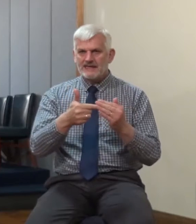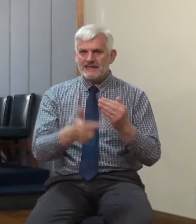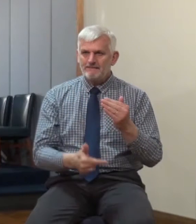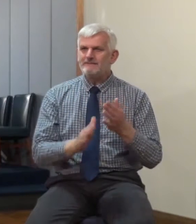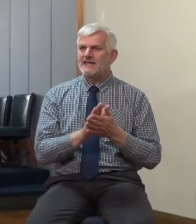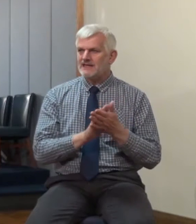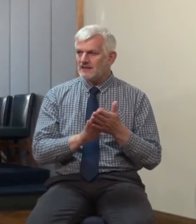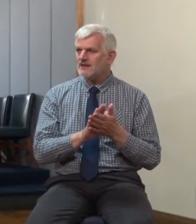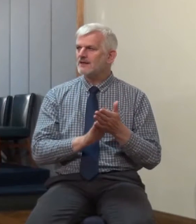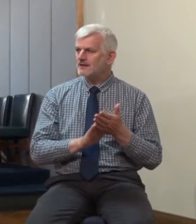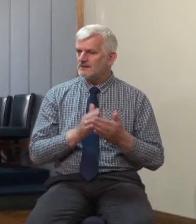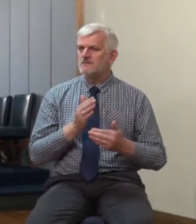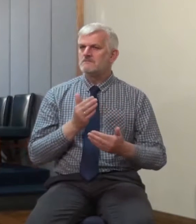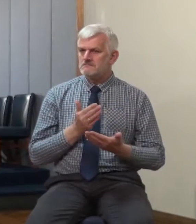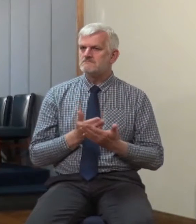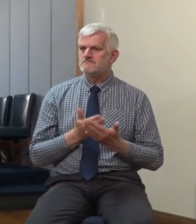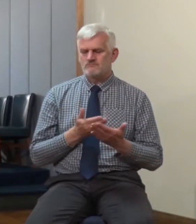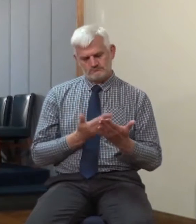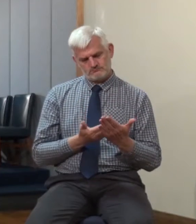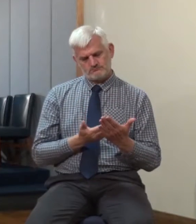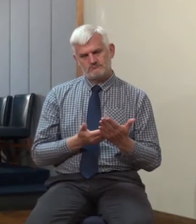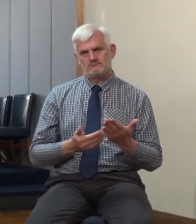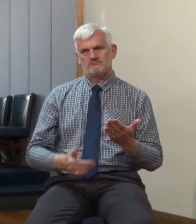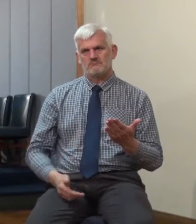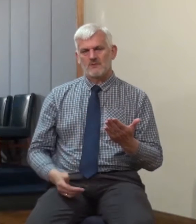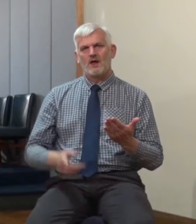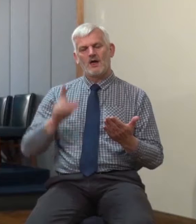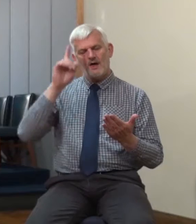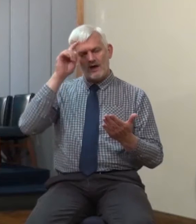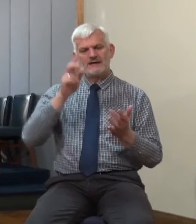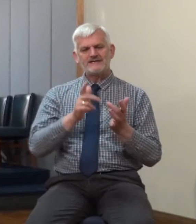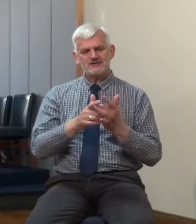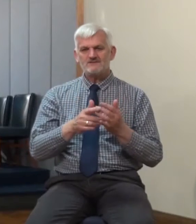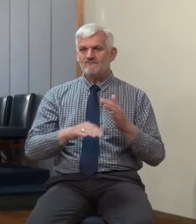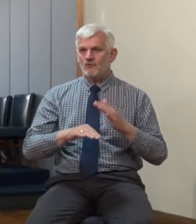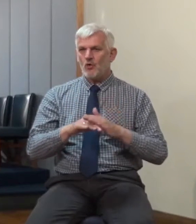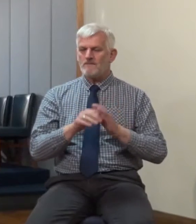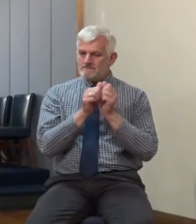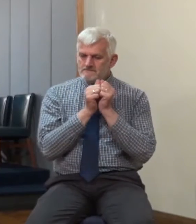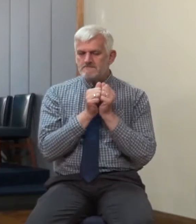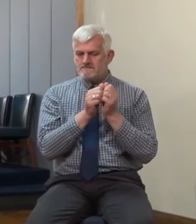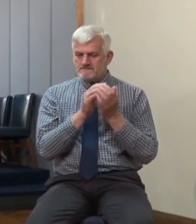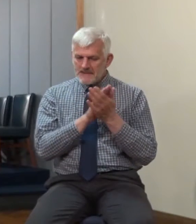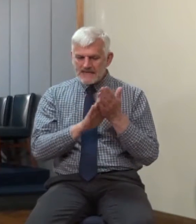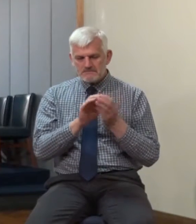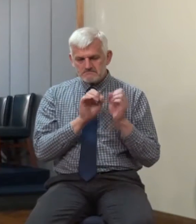of full implications of what he was saying to them. And there are a number, not many, but a number of